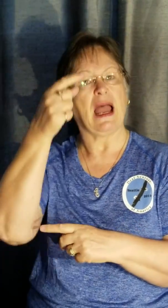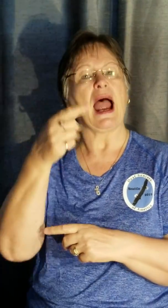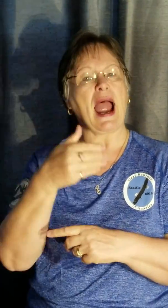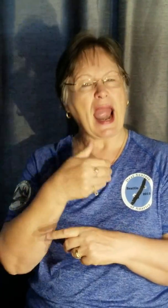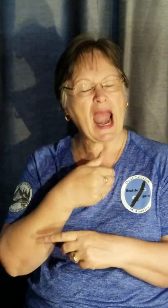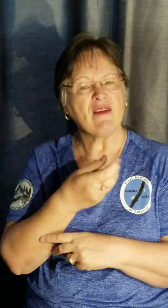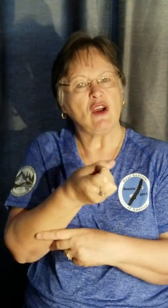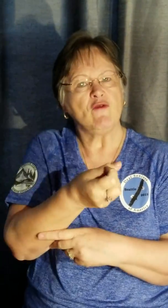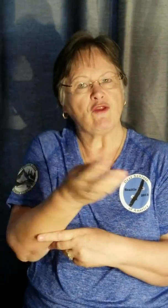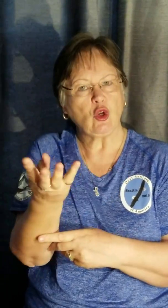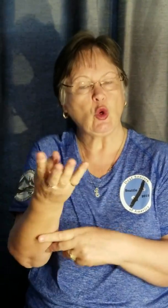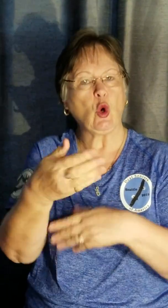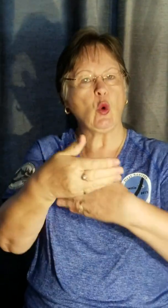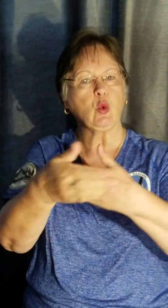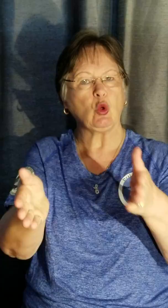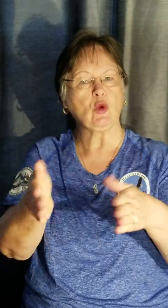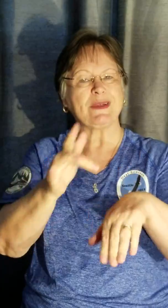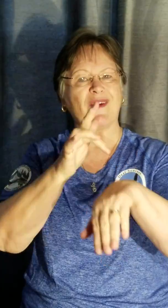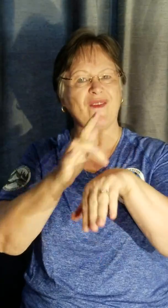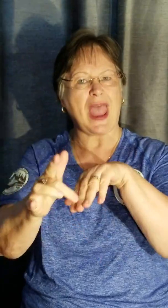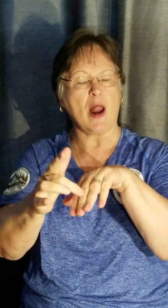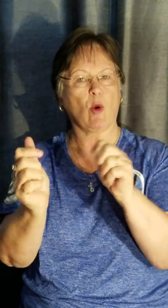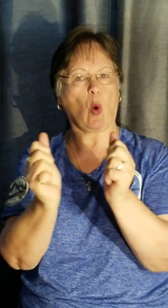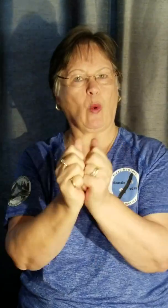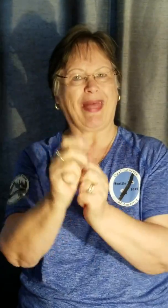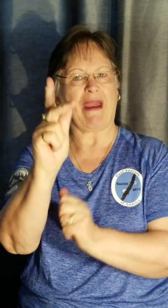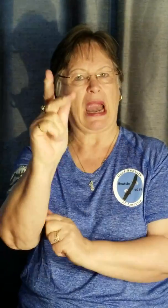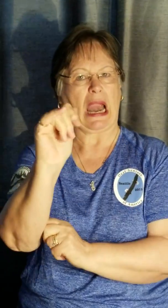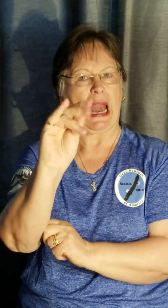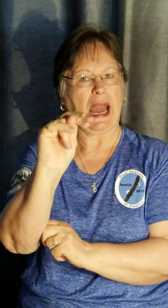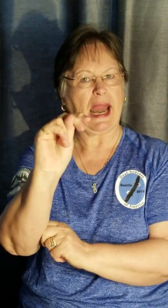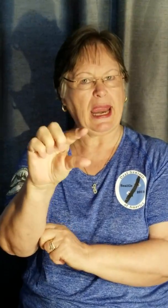I've been for training